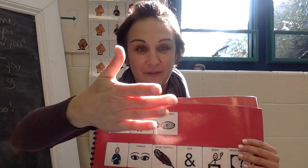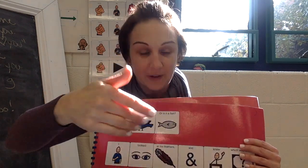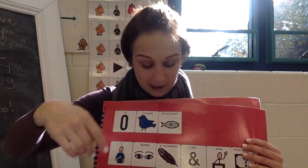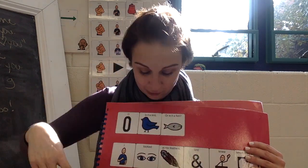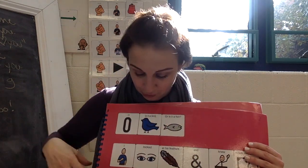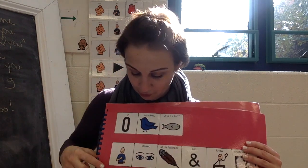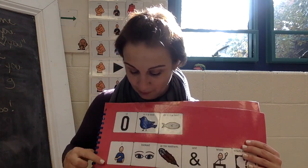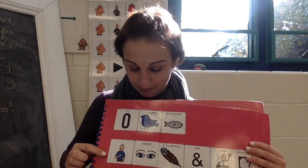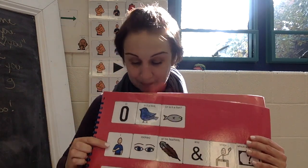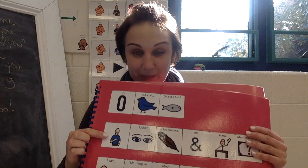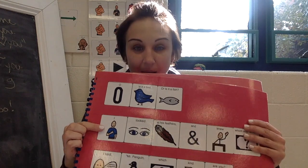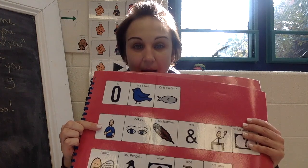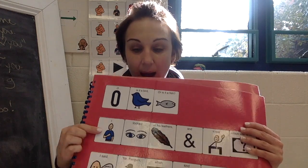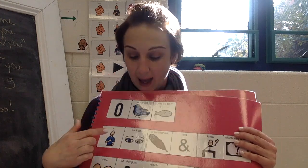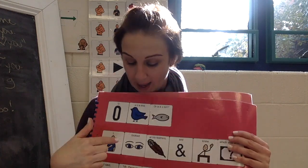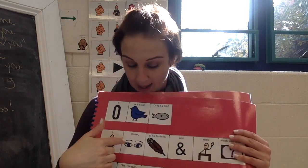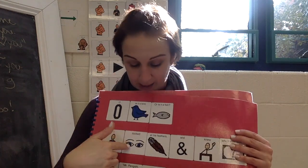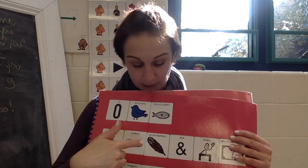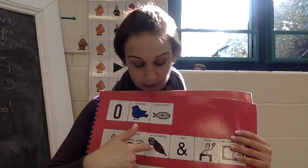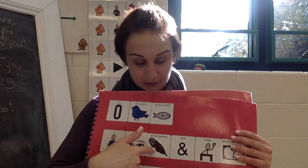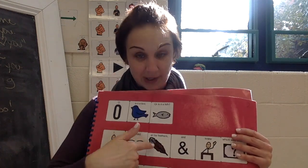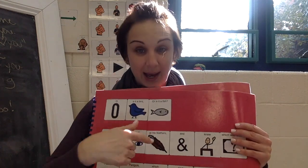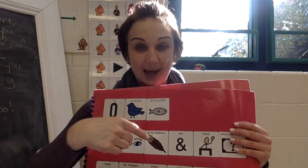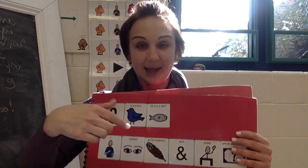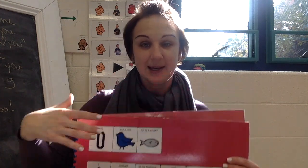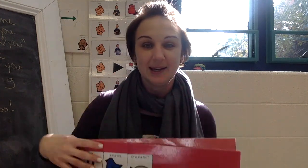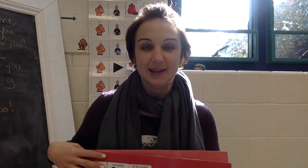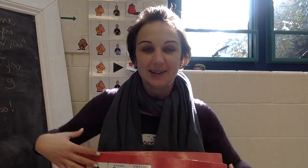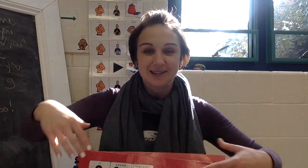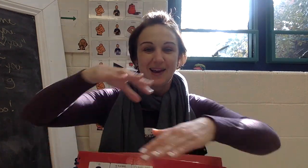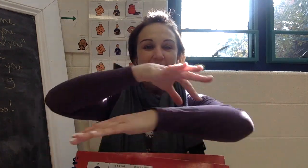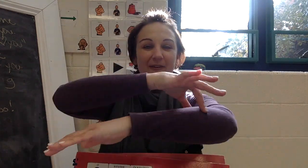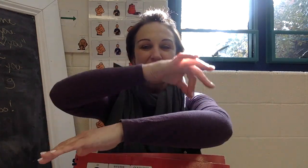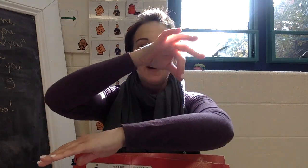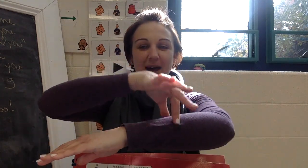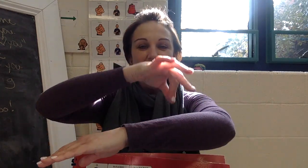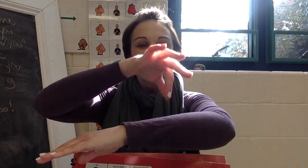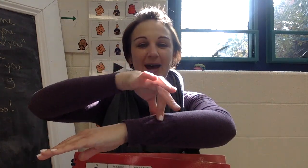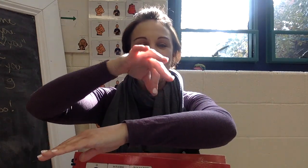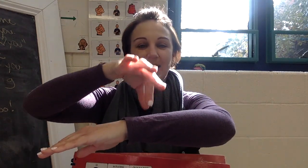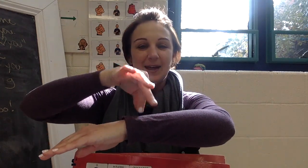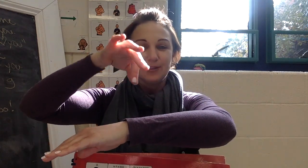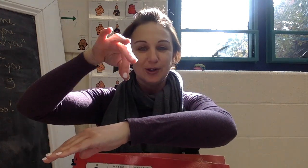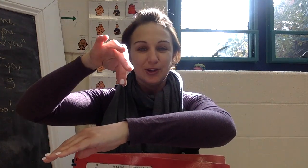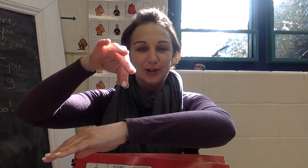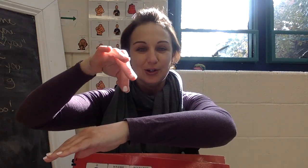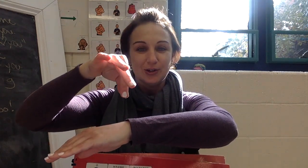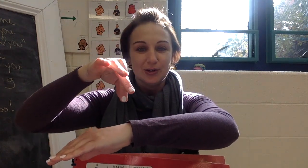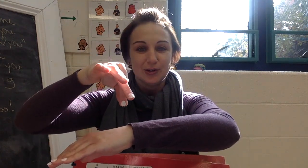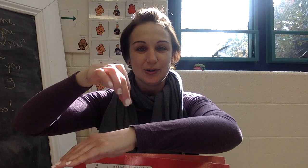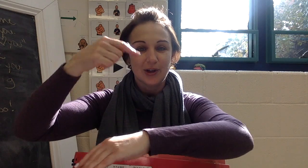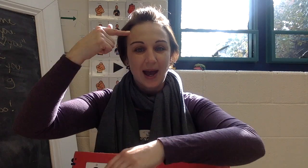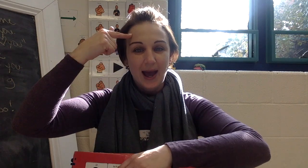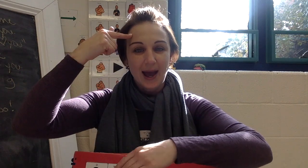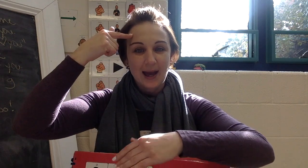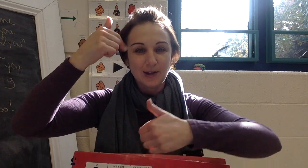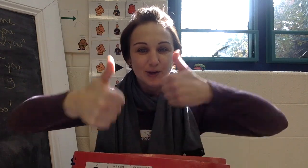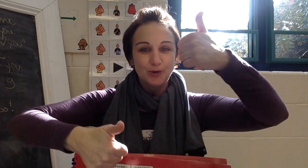fish? I looked at his feathers and knew